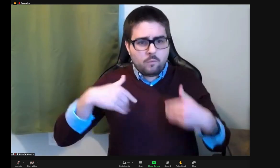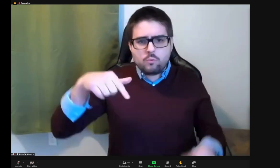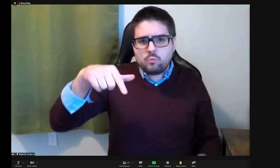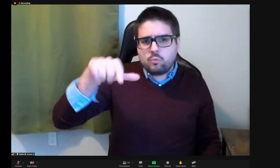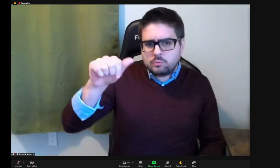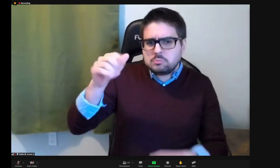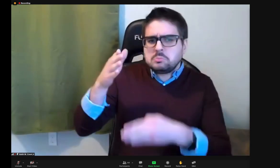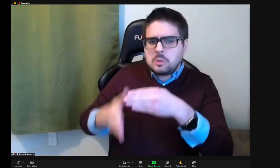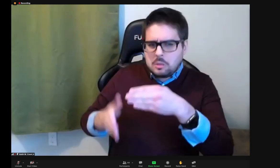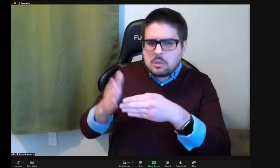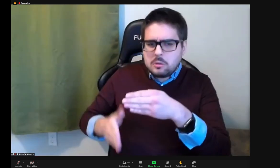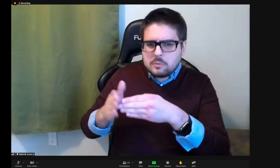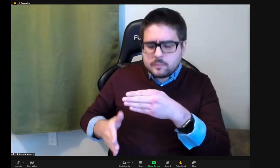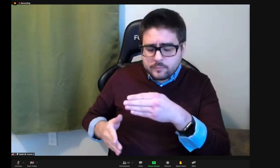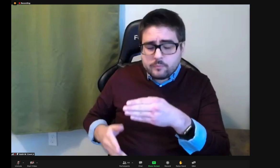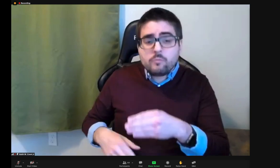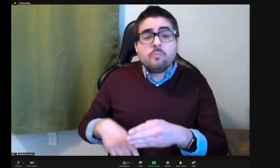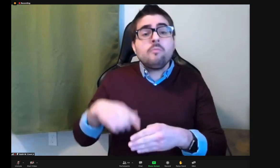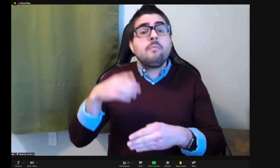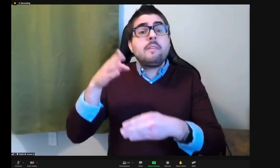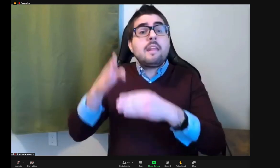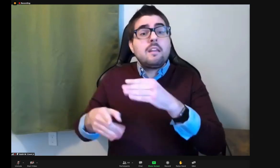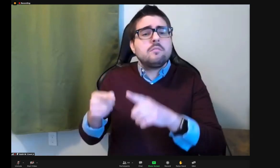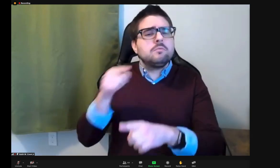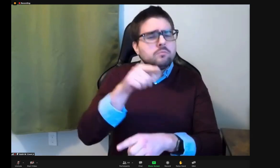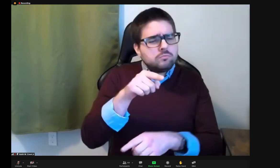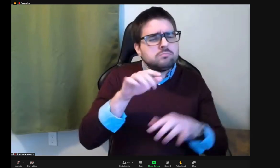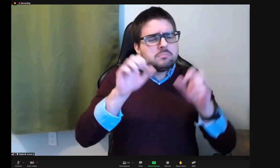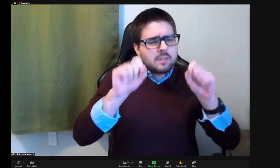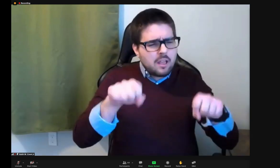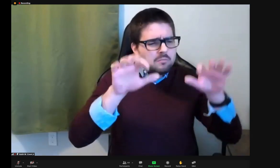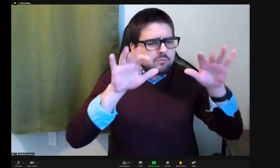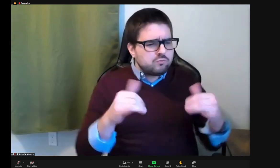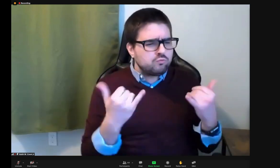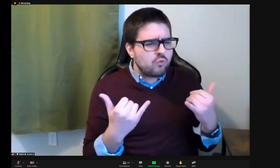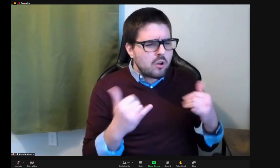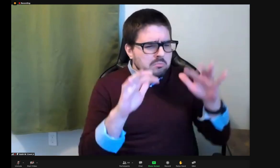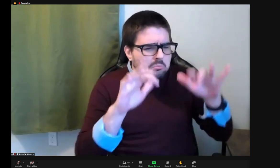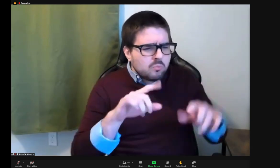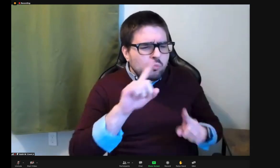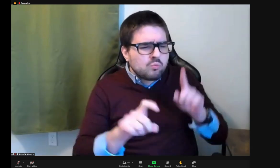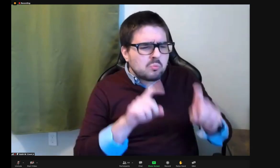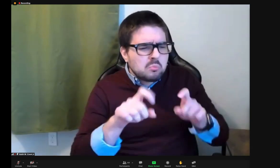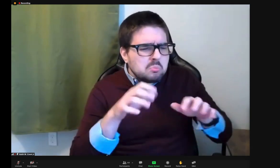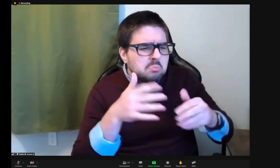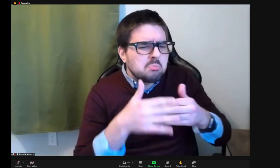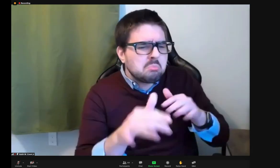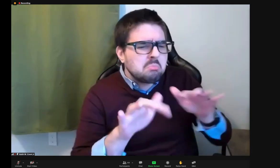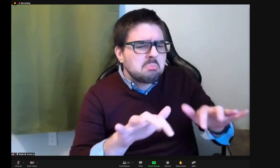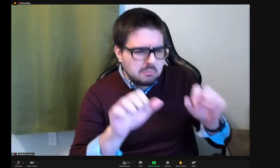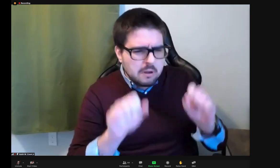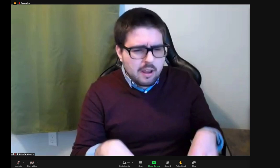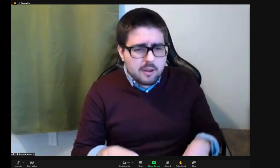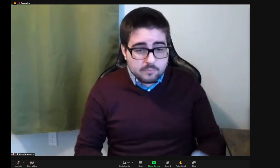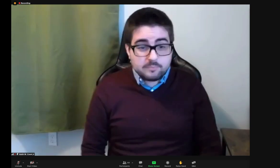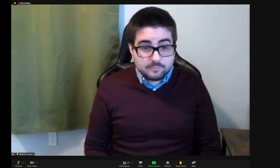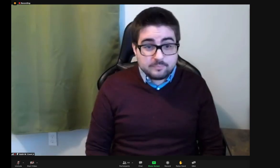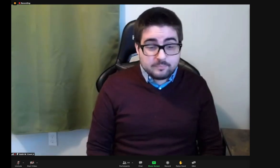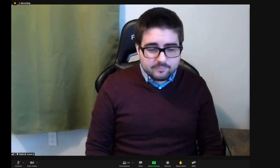is truly exciting. We will have some question and answer period at the end, and you can type any questions that you have in the